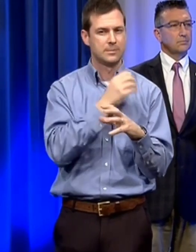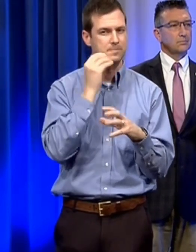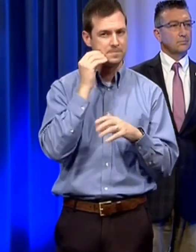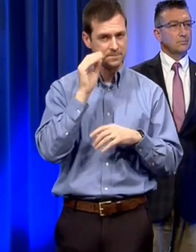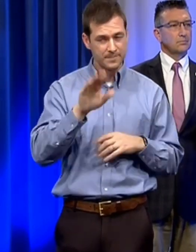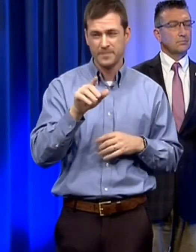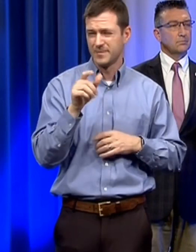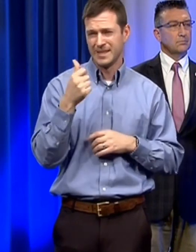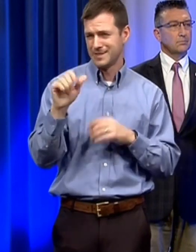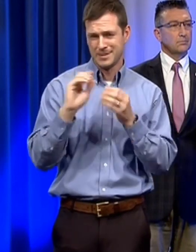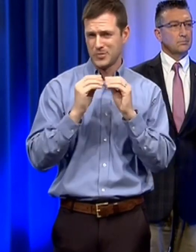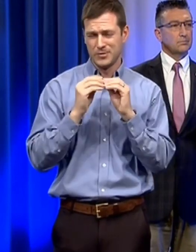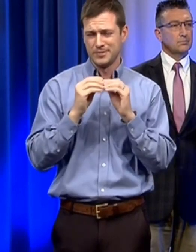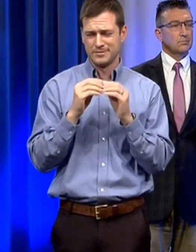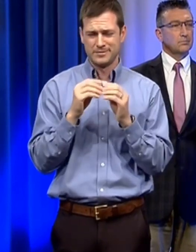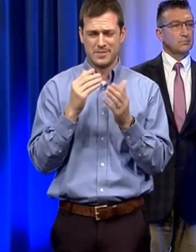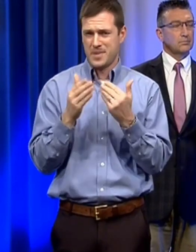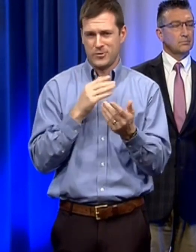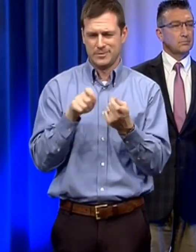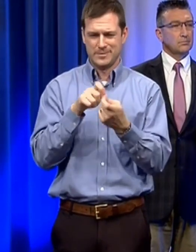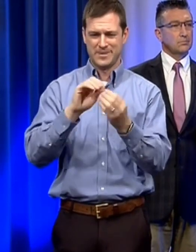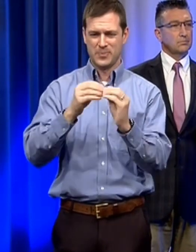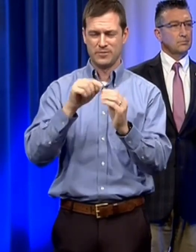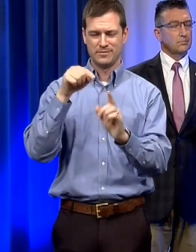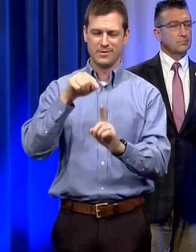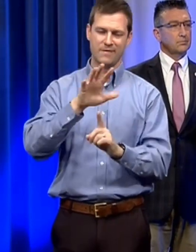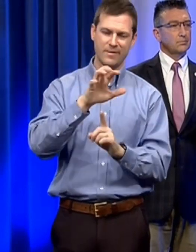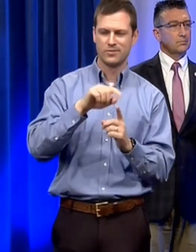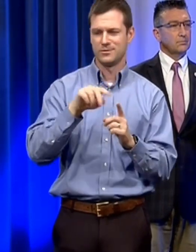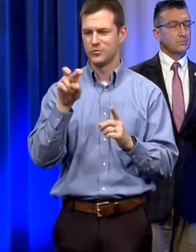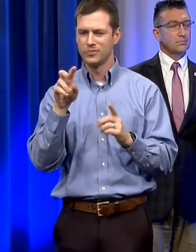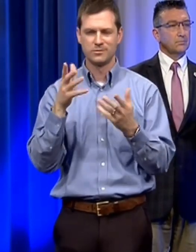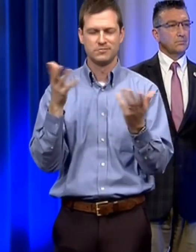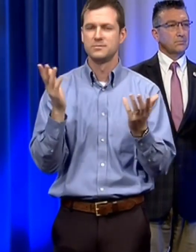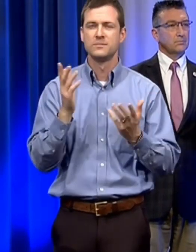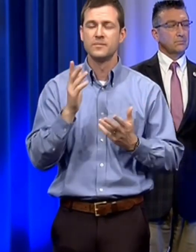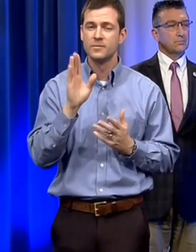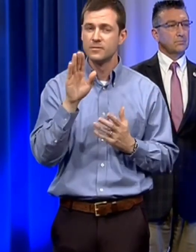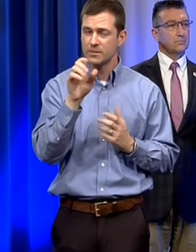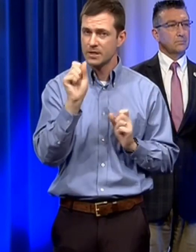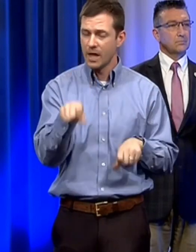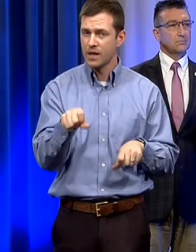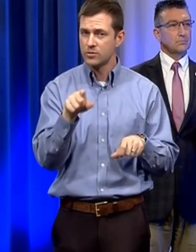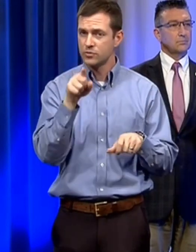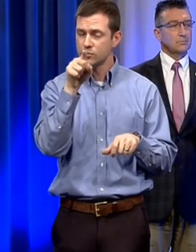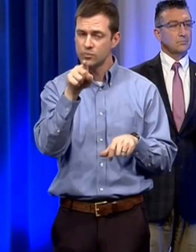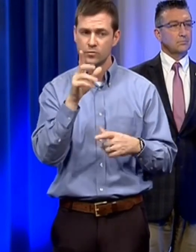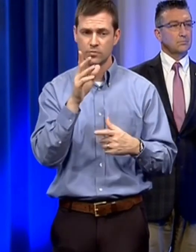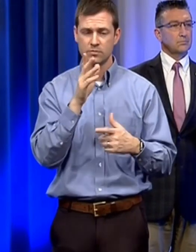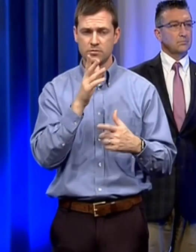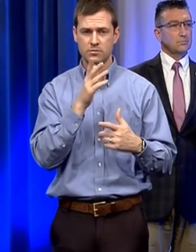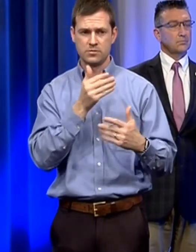way really more important than what the actual number is is to ask the question can you maintain a safe distance between